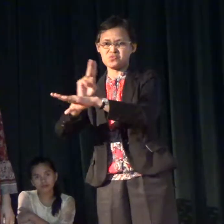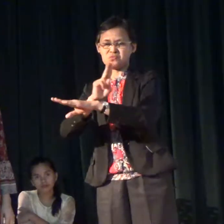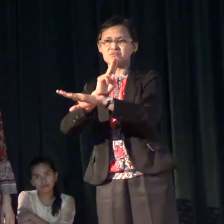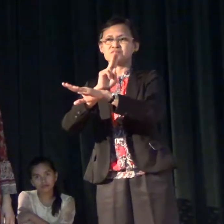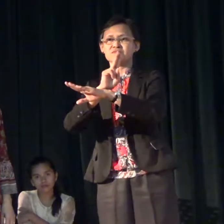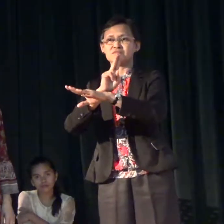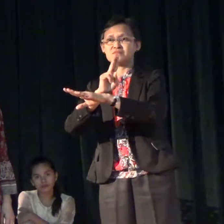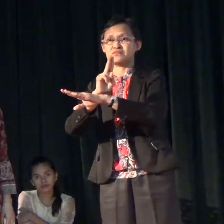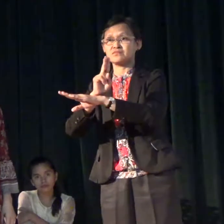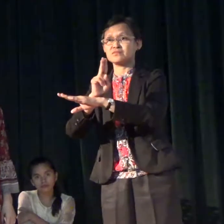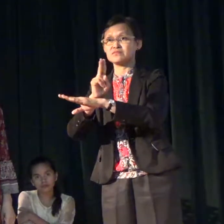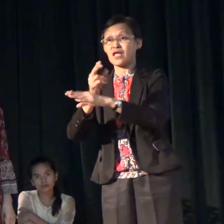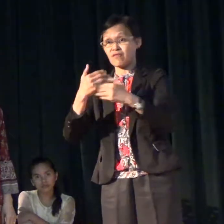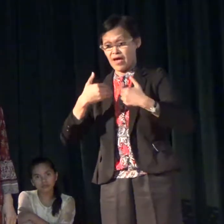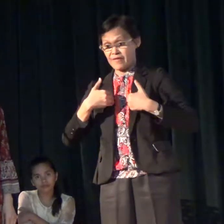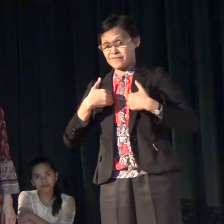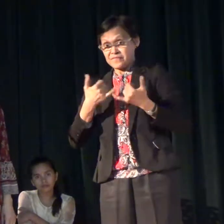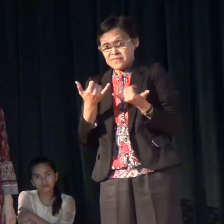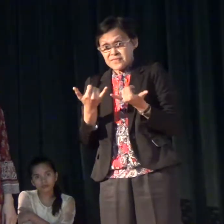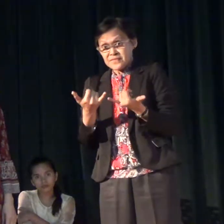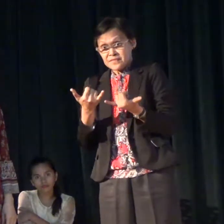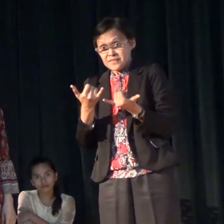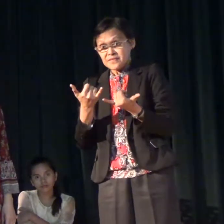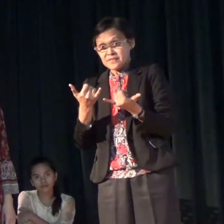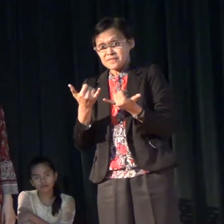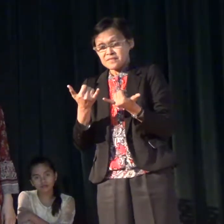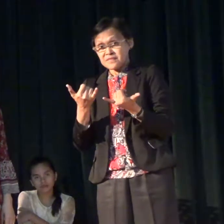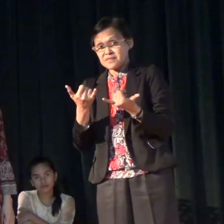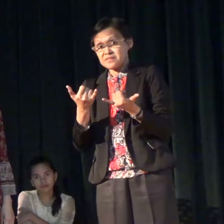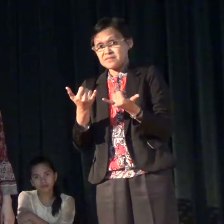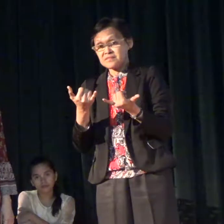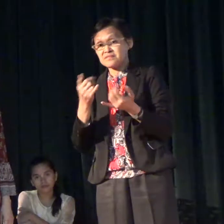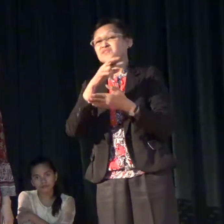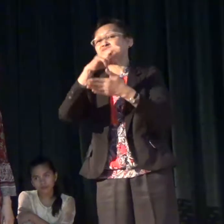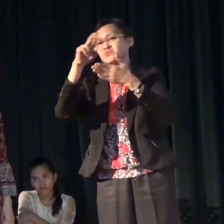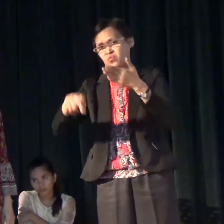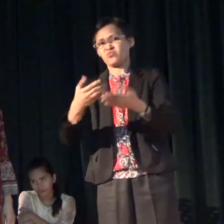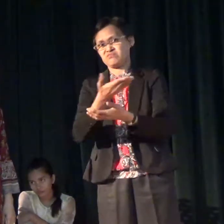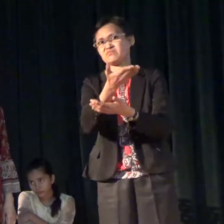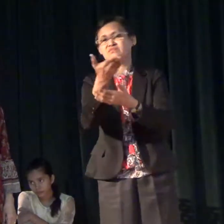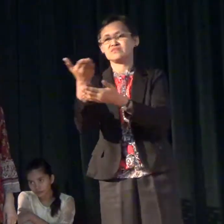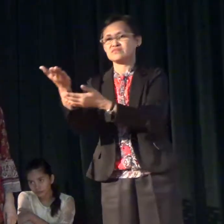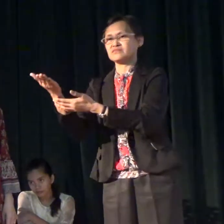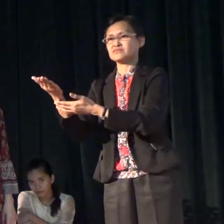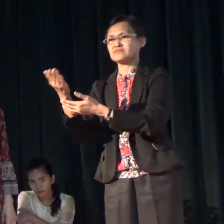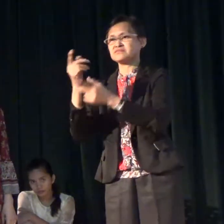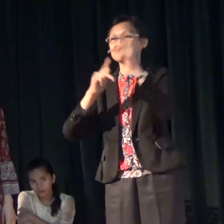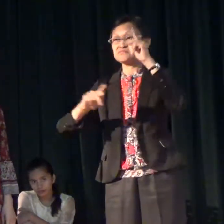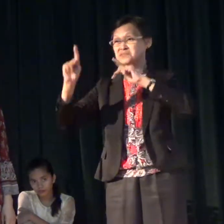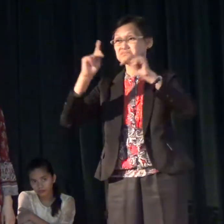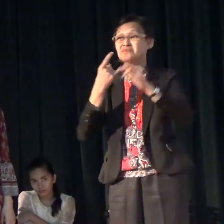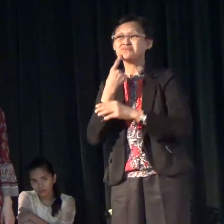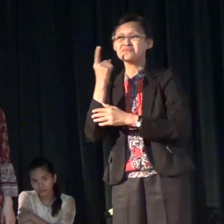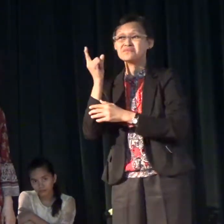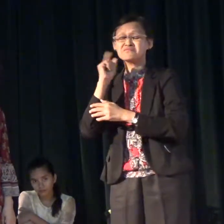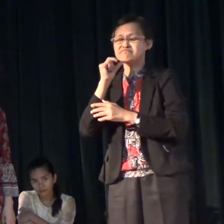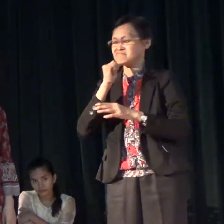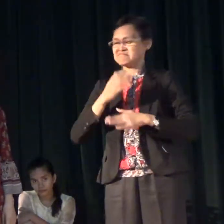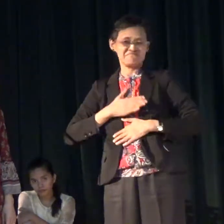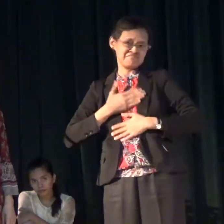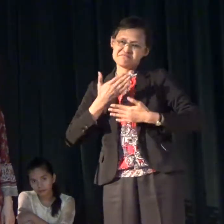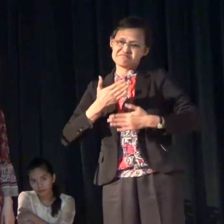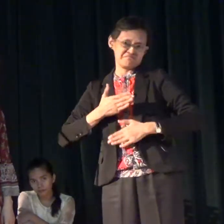and what we have right now is the product of that system deaf people are not very happy